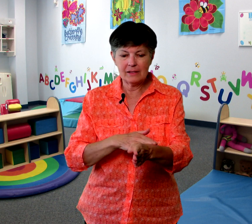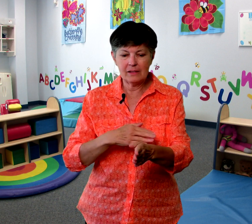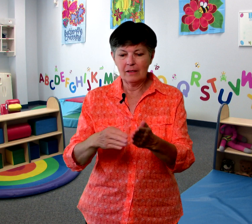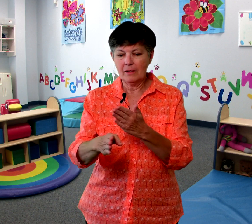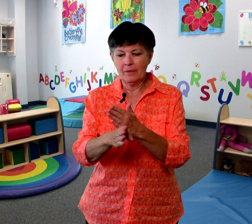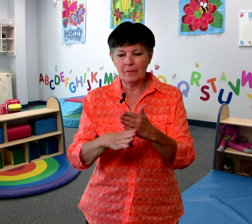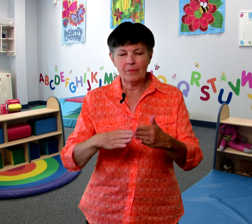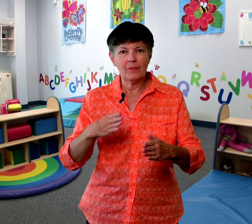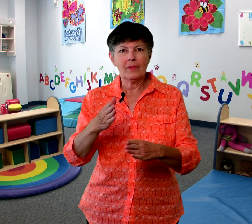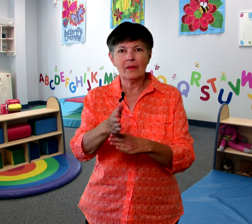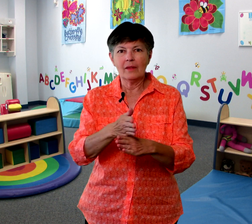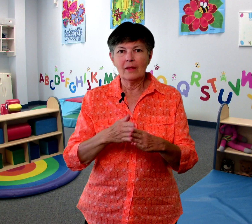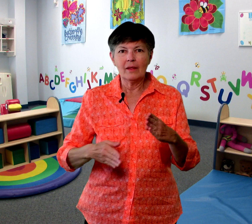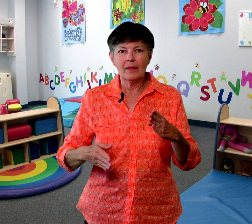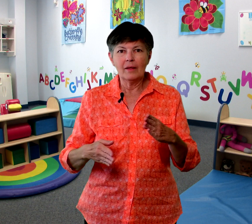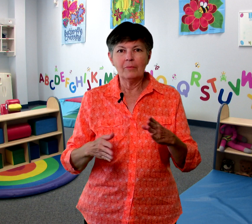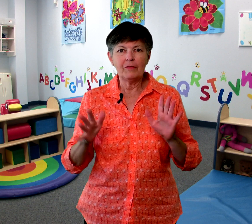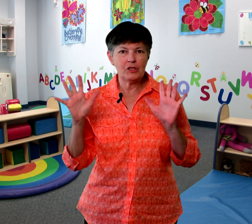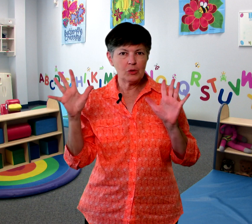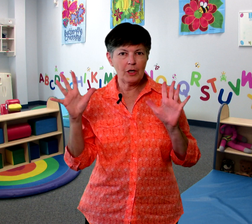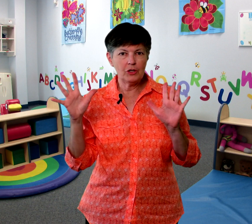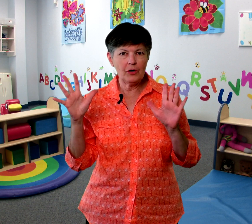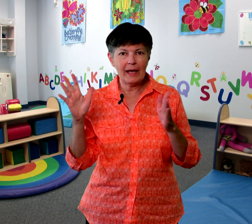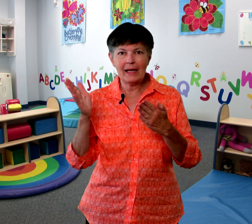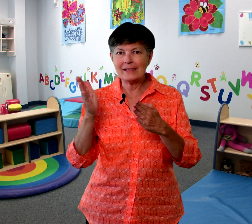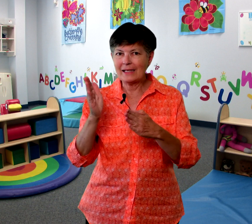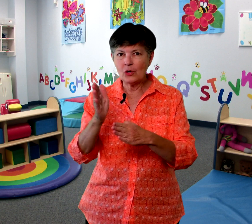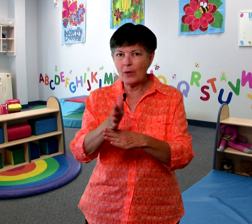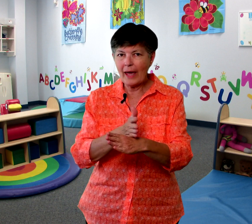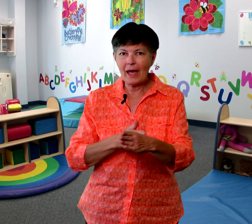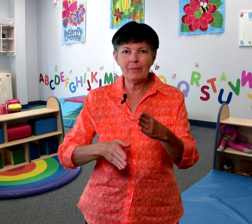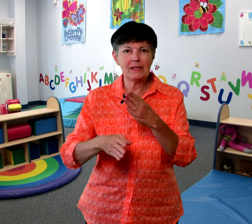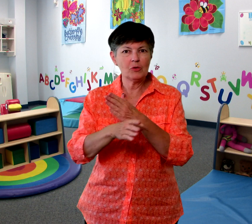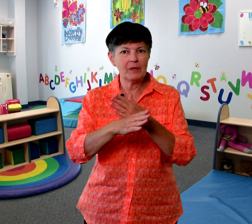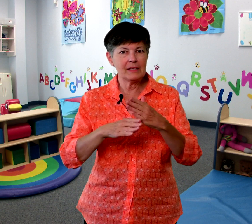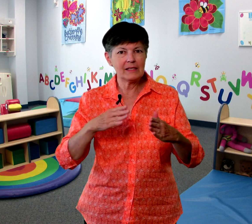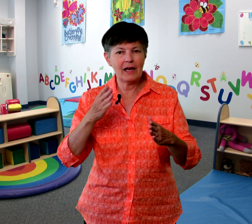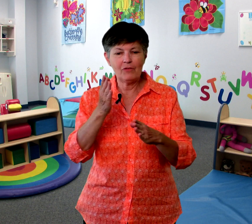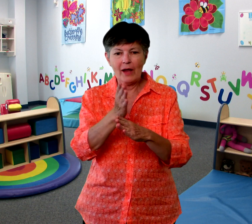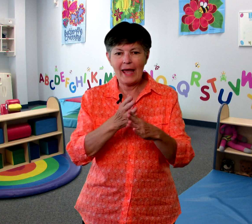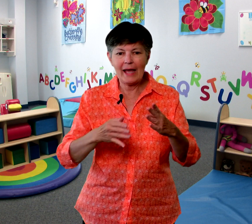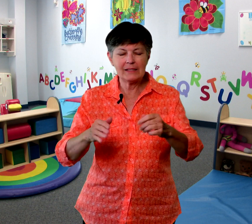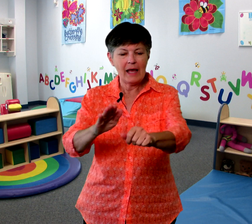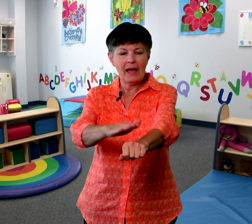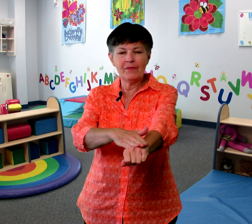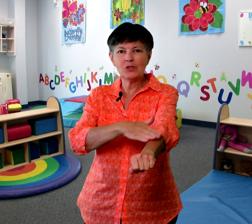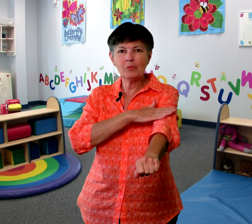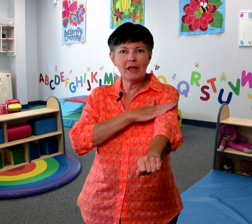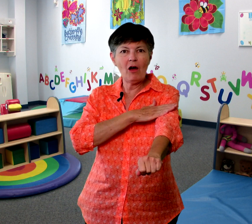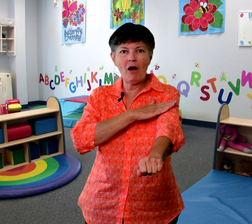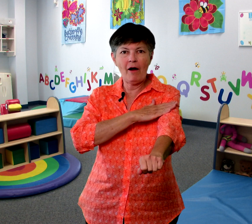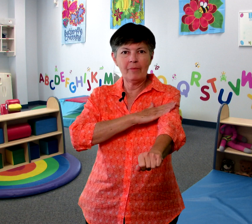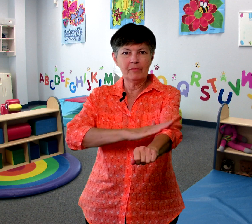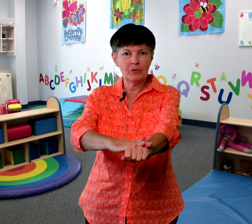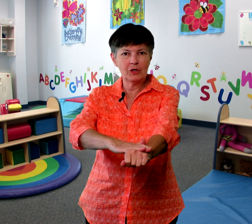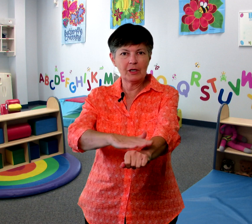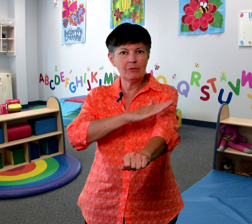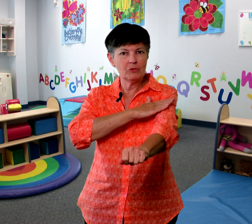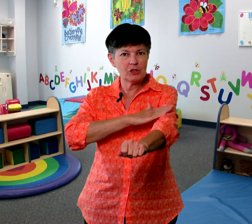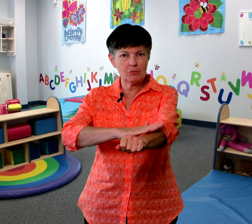but if you just want to do your hands that's okay but this would be the sign for hands and this would be arms are you going to just